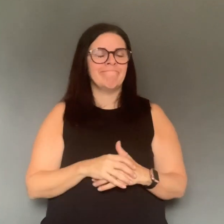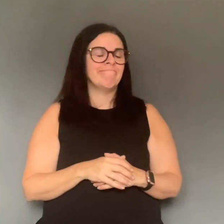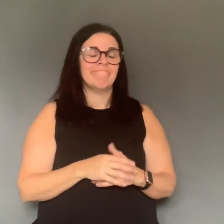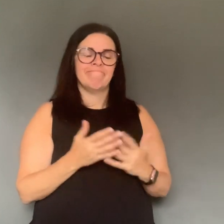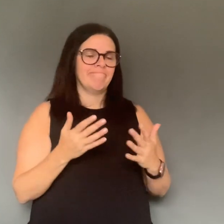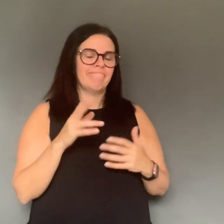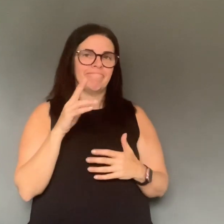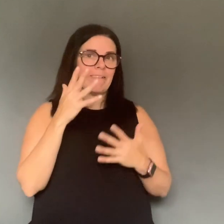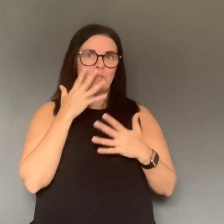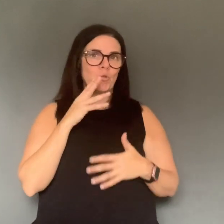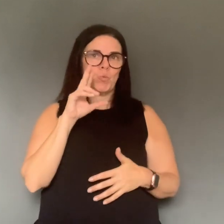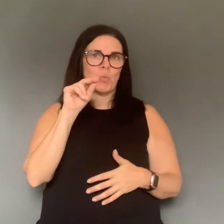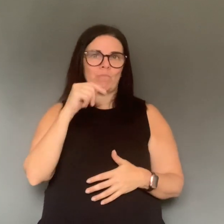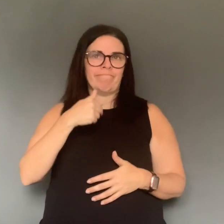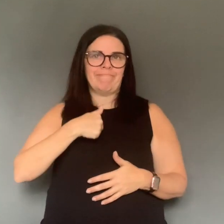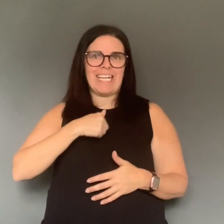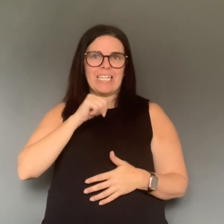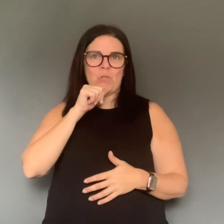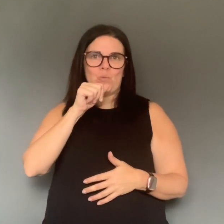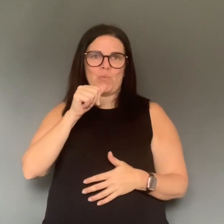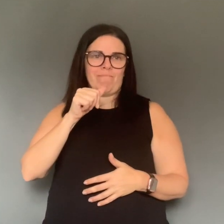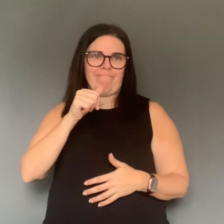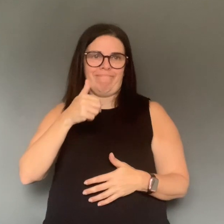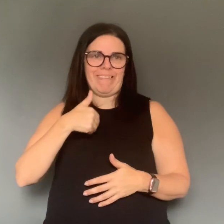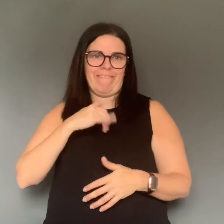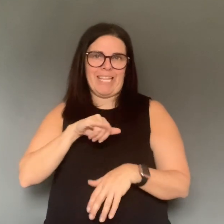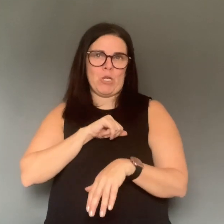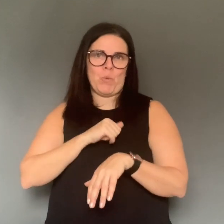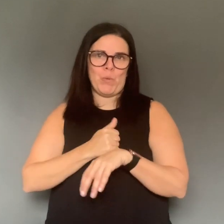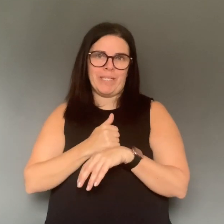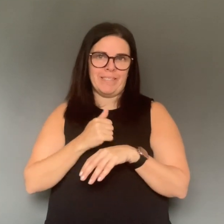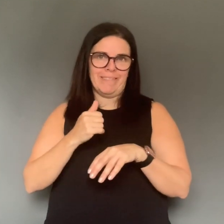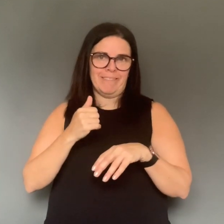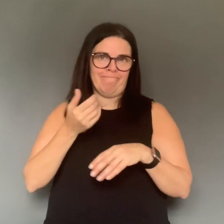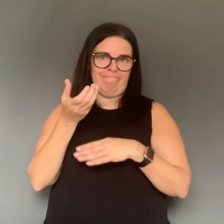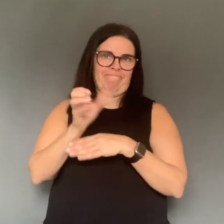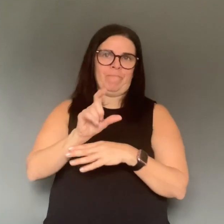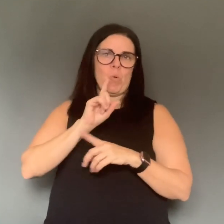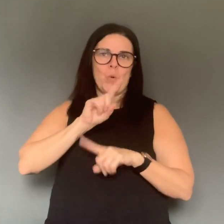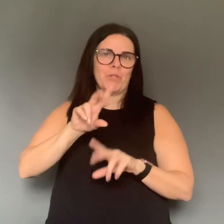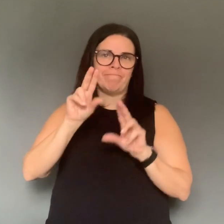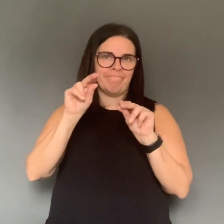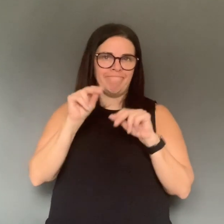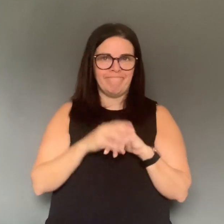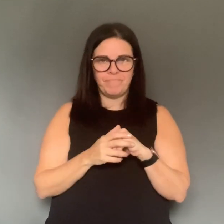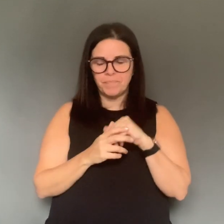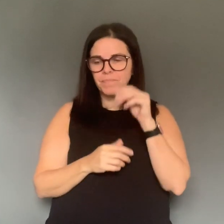Uh, unfortunately, no, I do not have the authority to have them open the transit.